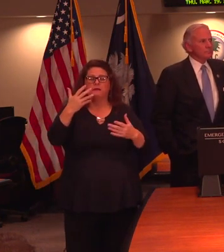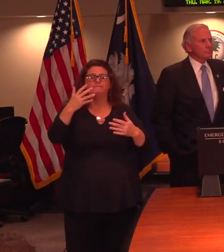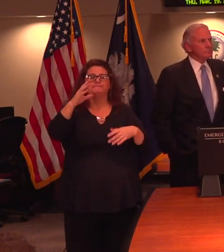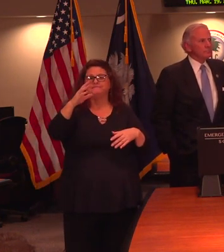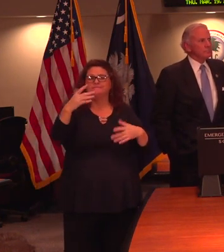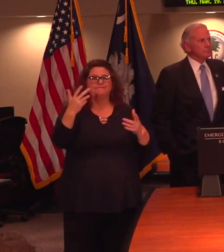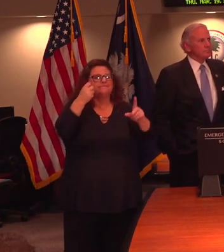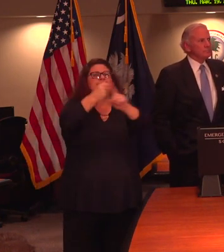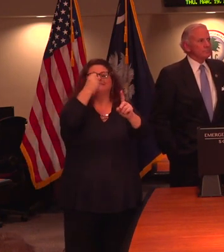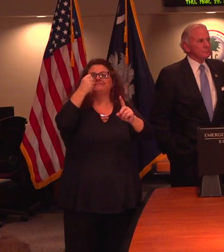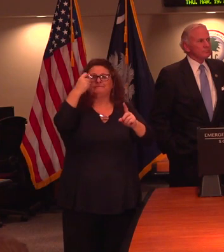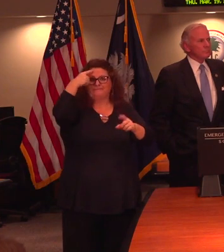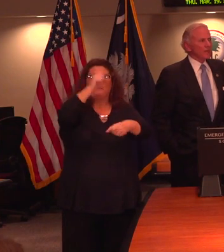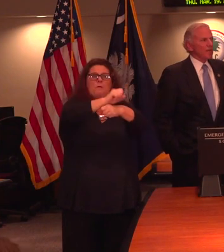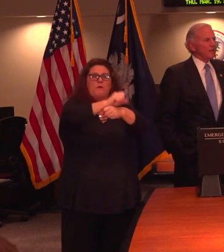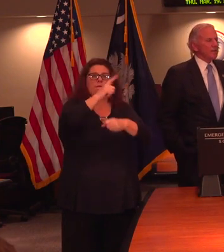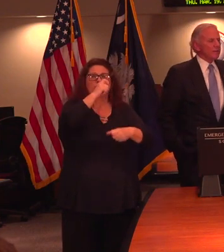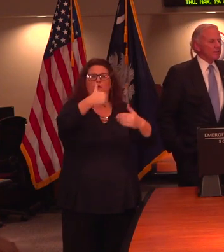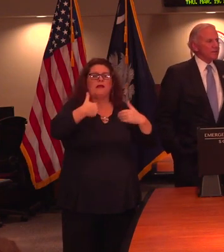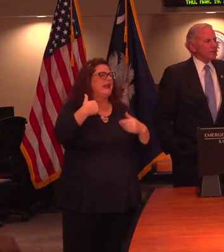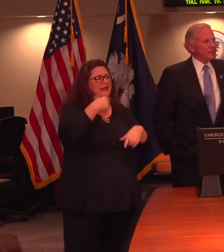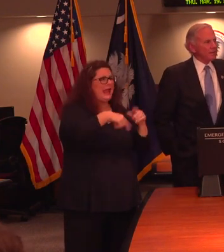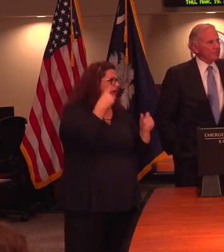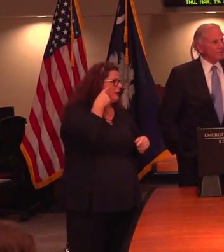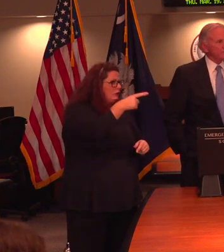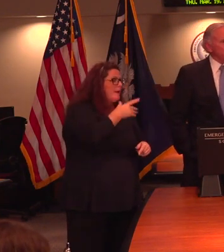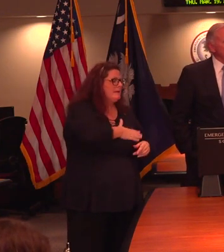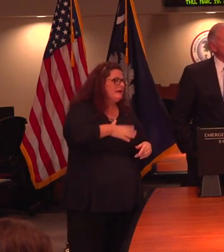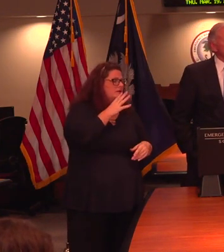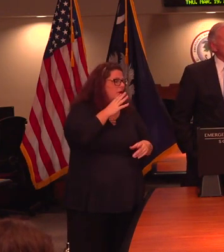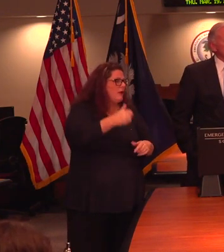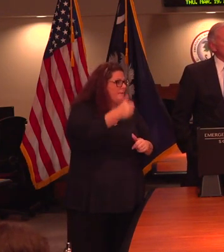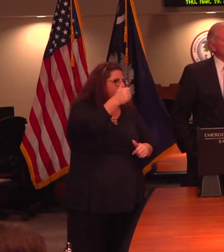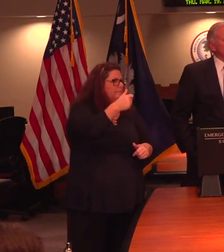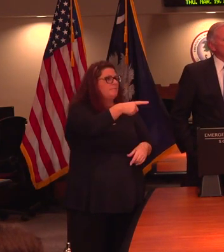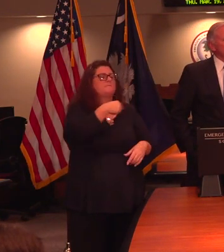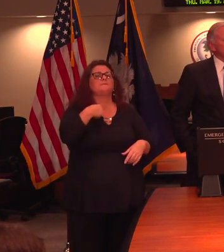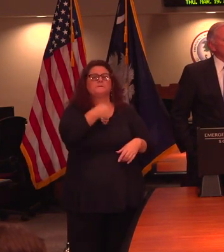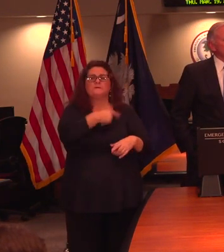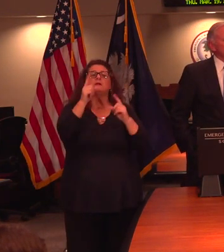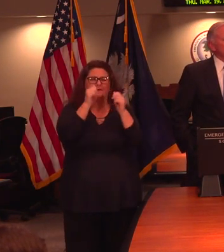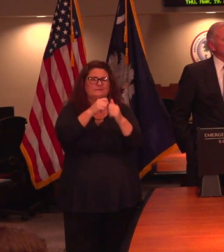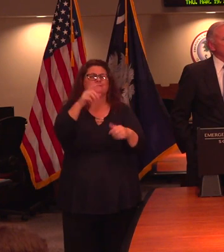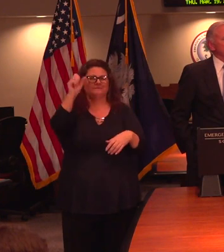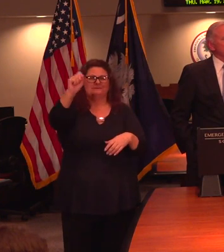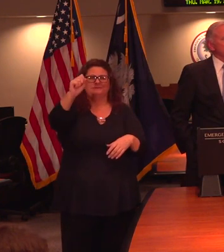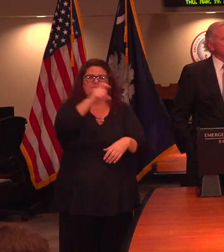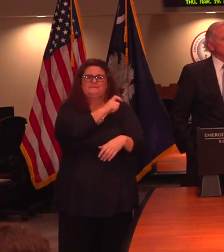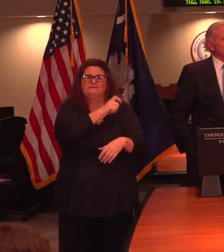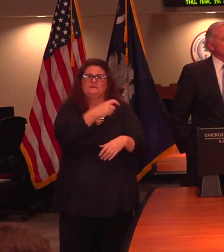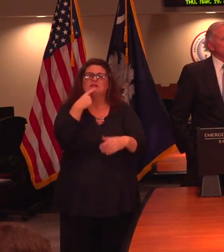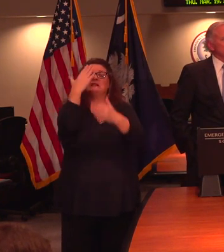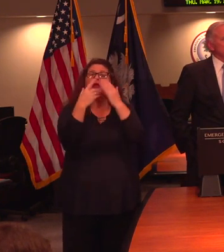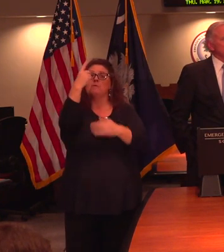note and told their place of employee they had COVID-19. I can't hear you. Say it again. We just confirmed with Spartanburg County Sheriff that there was a case there where someone